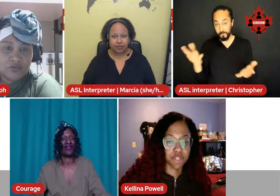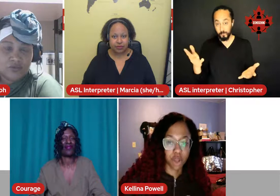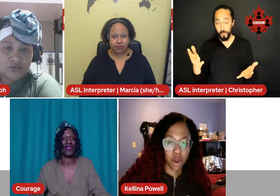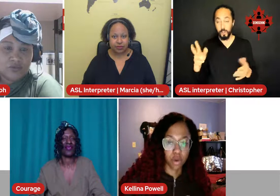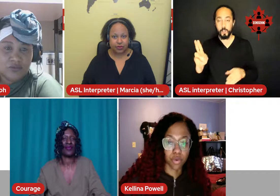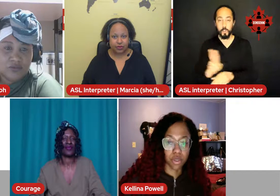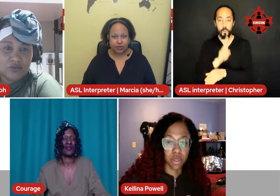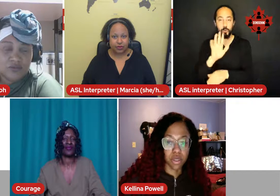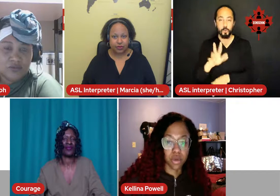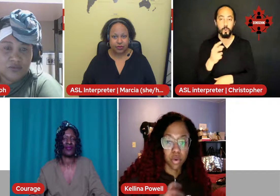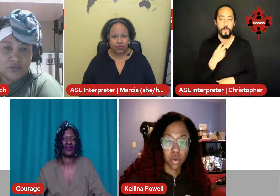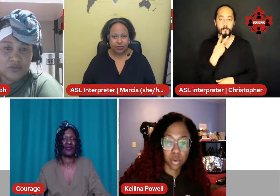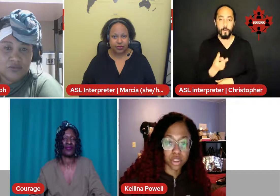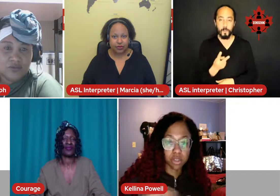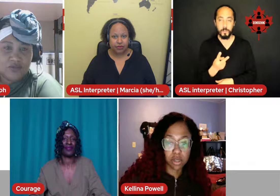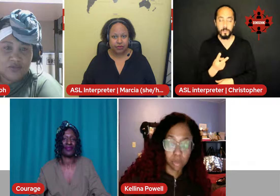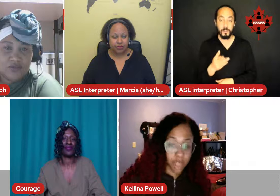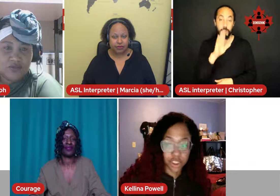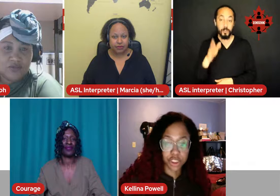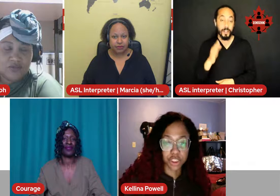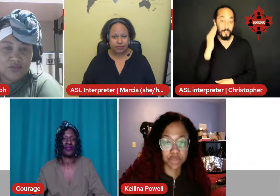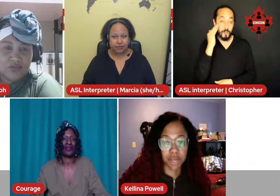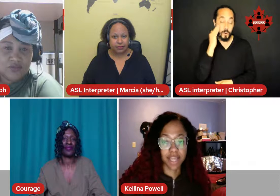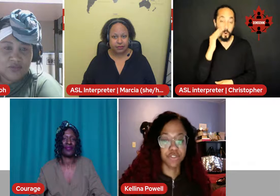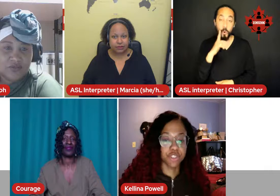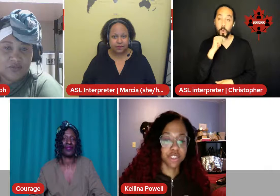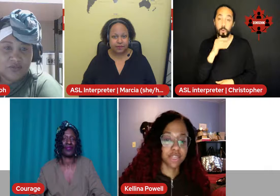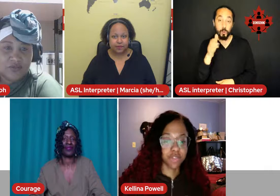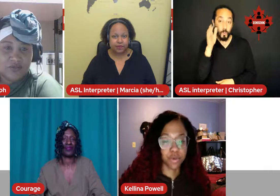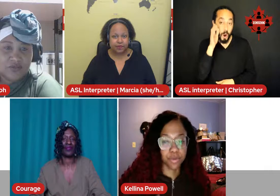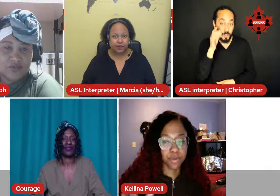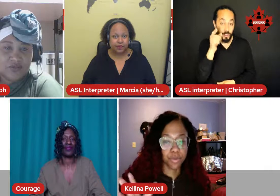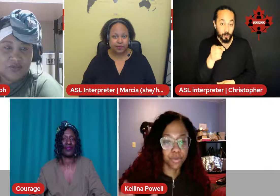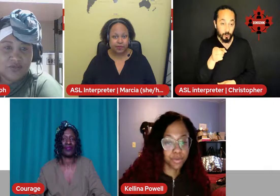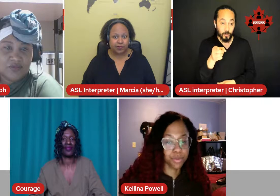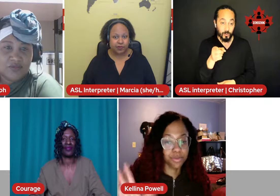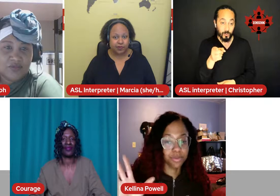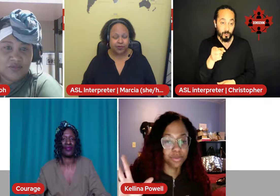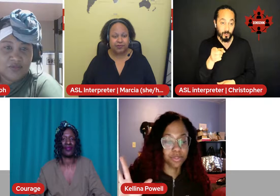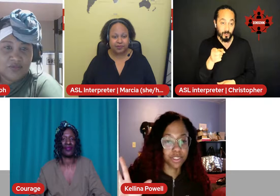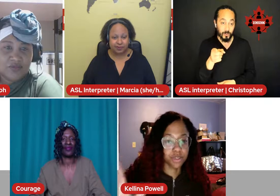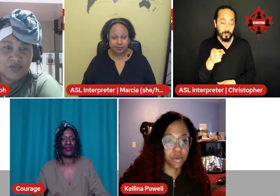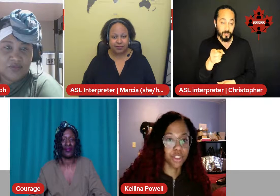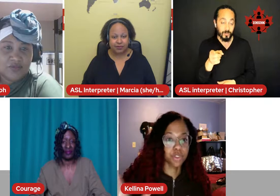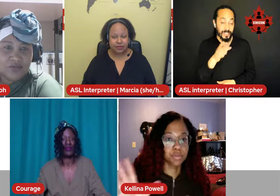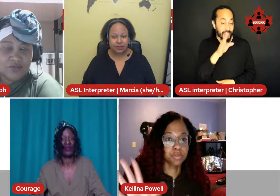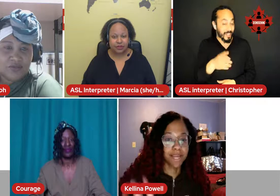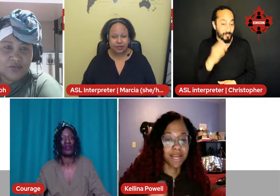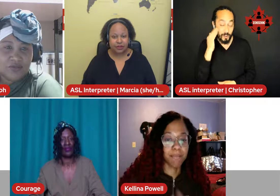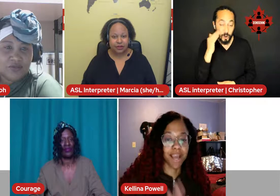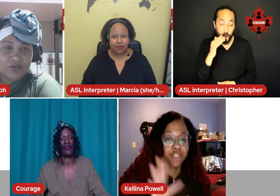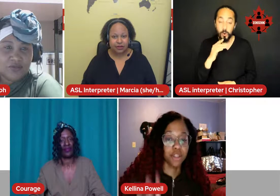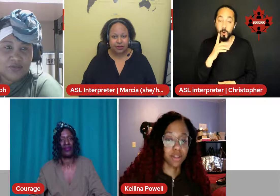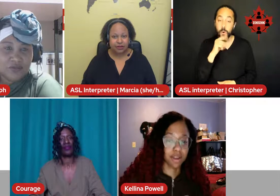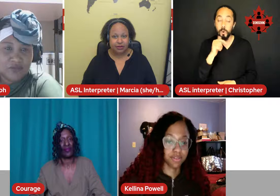know who is watching you, and you just never know who is going to make an impact in your life.